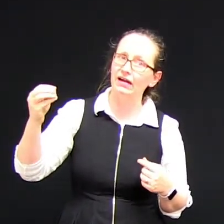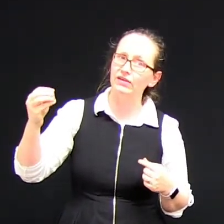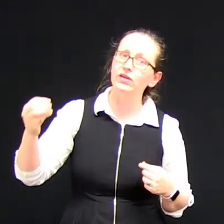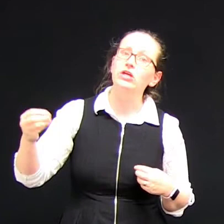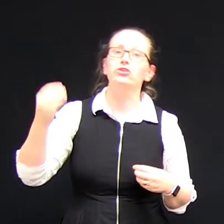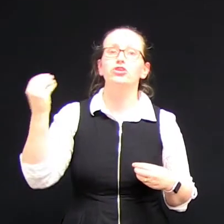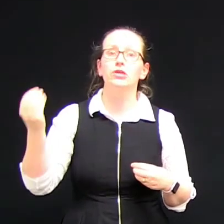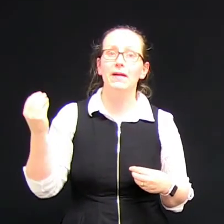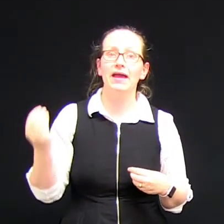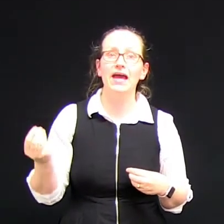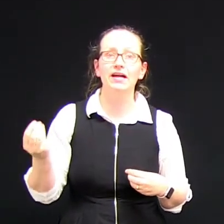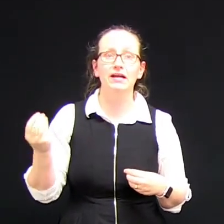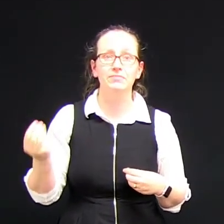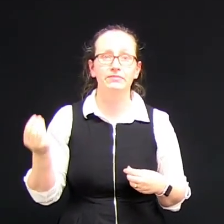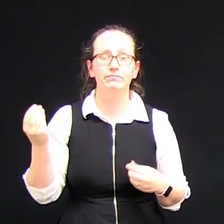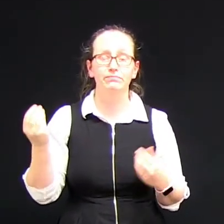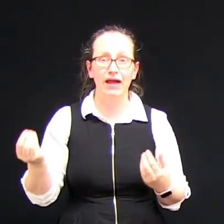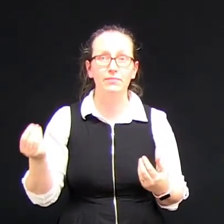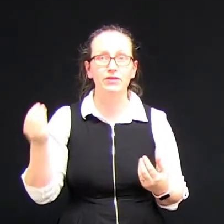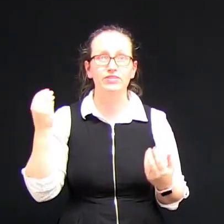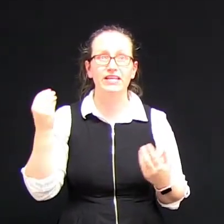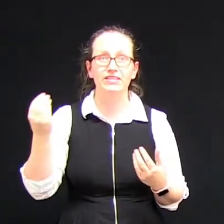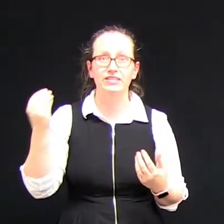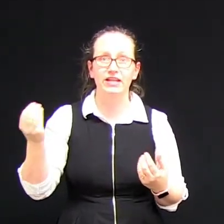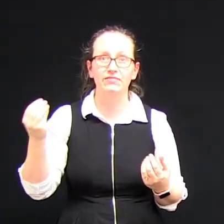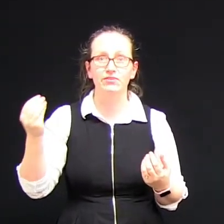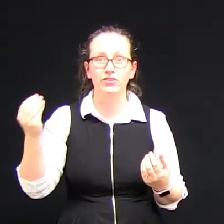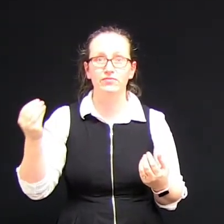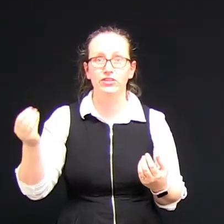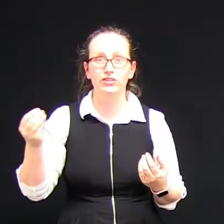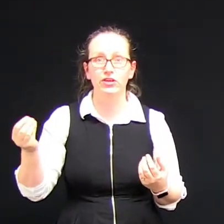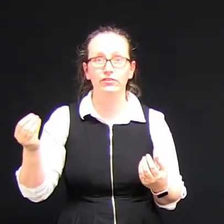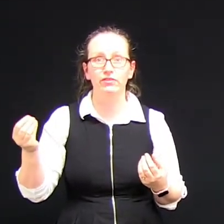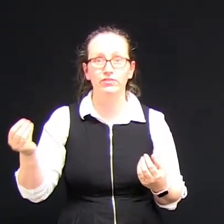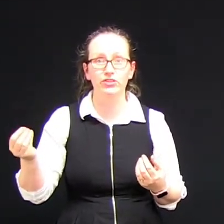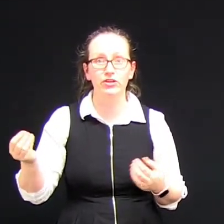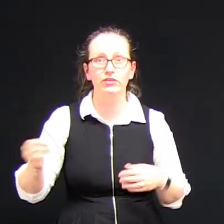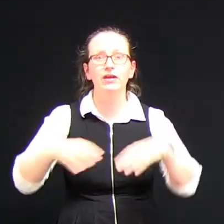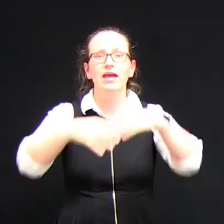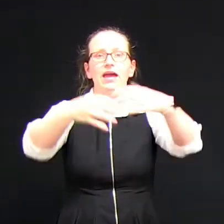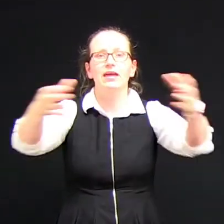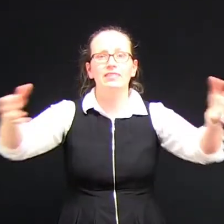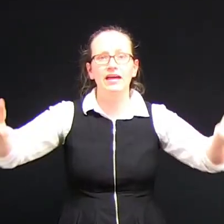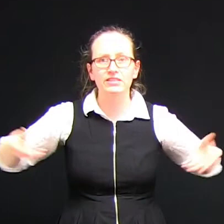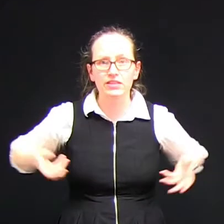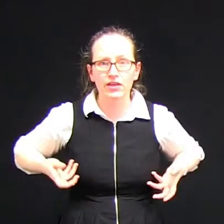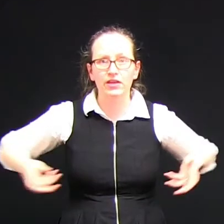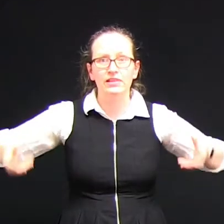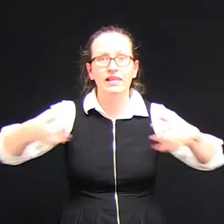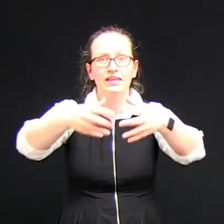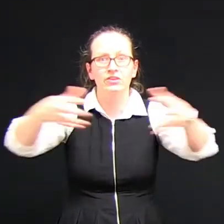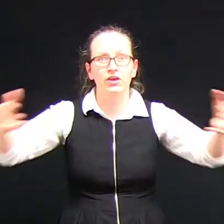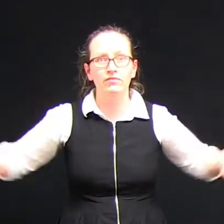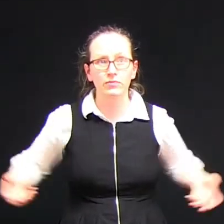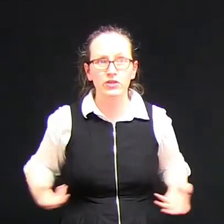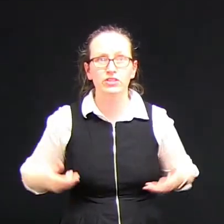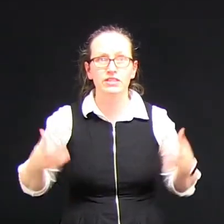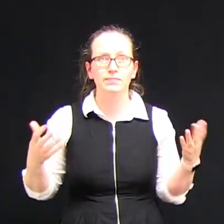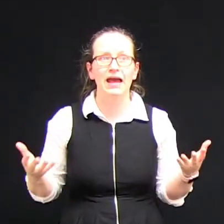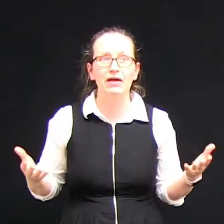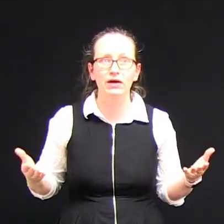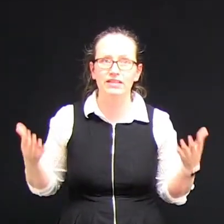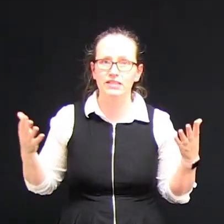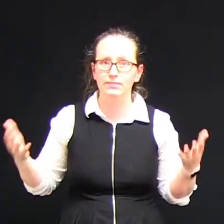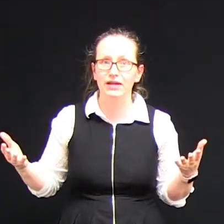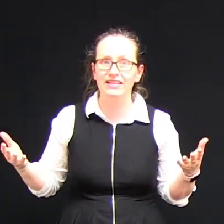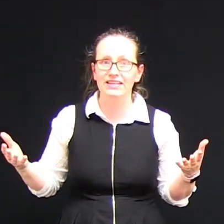pi r. The 2 pi r comes about because that's the circumference of the circle and that's the length over which